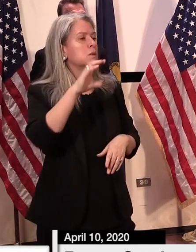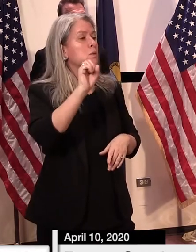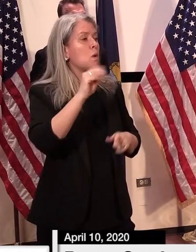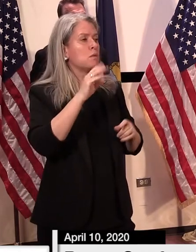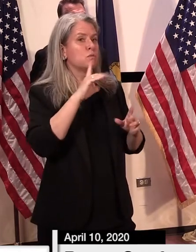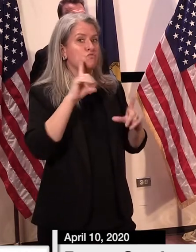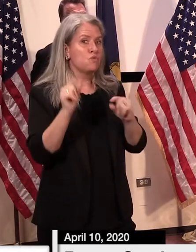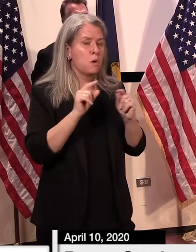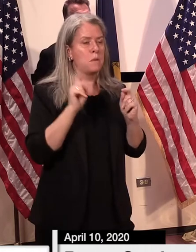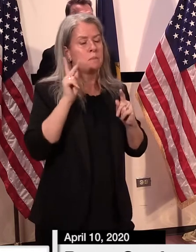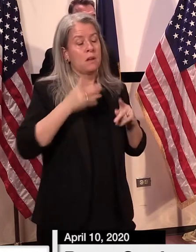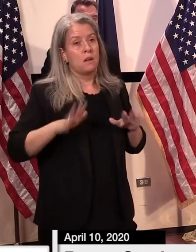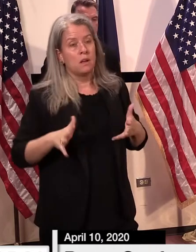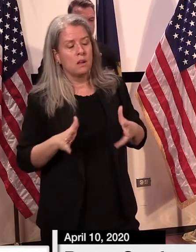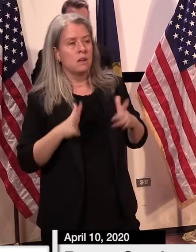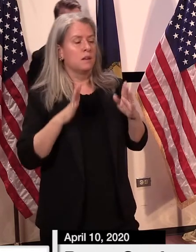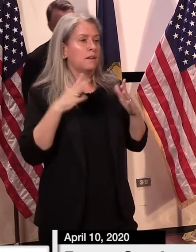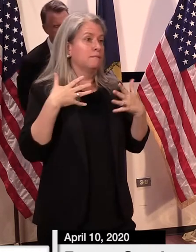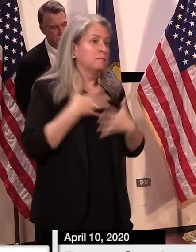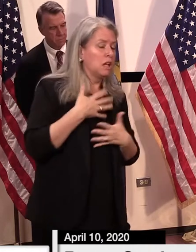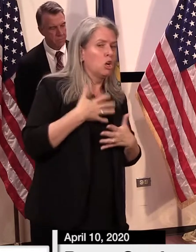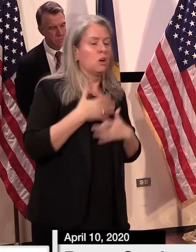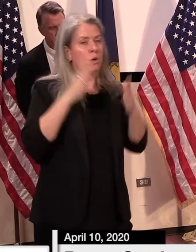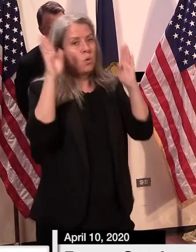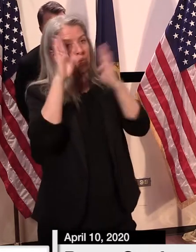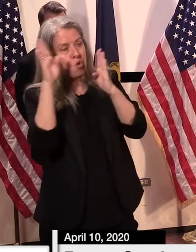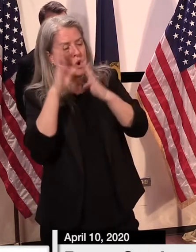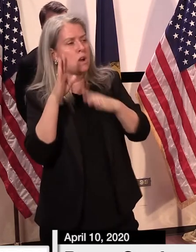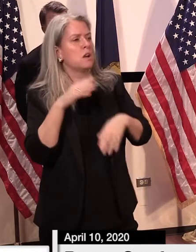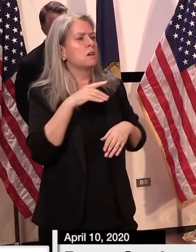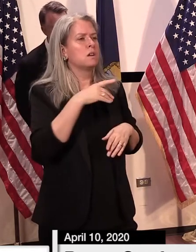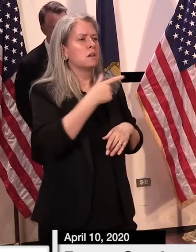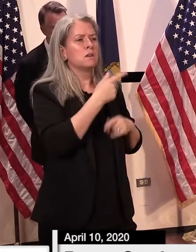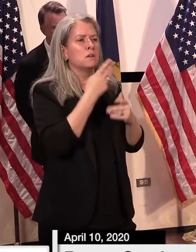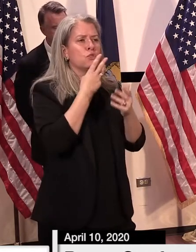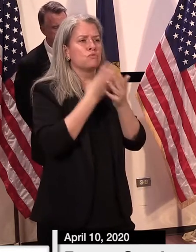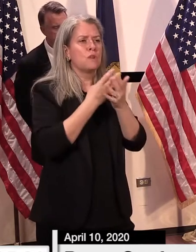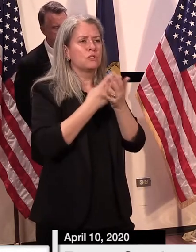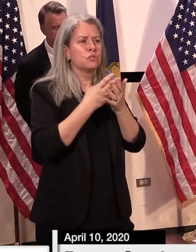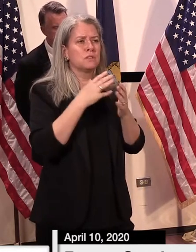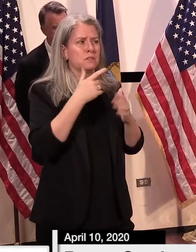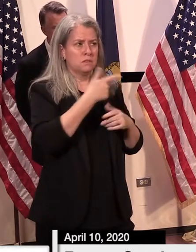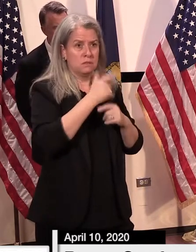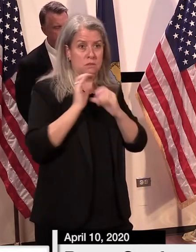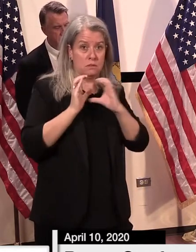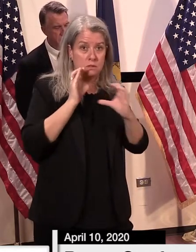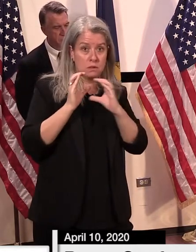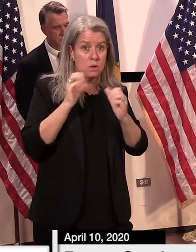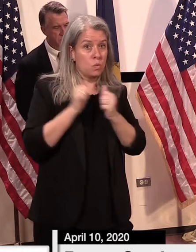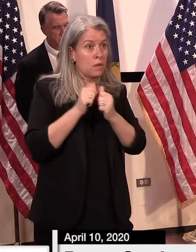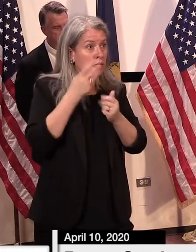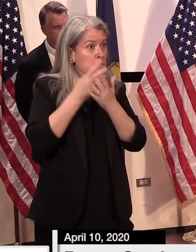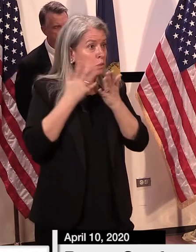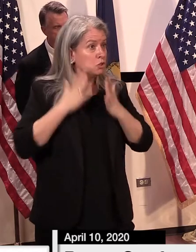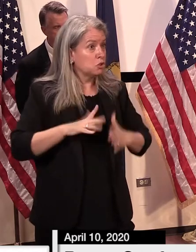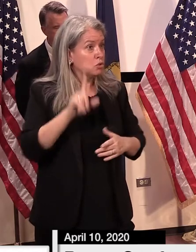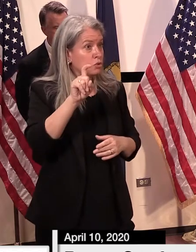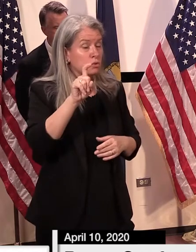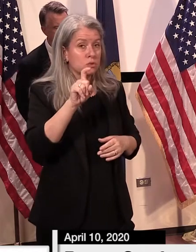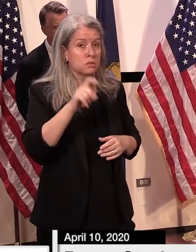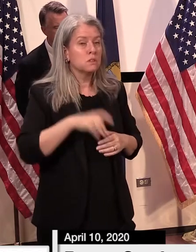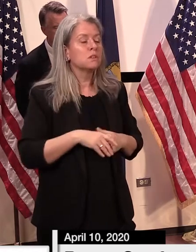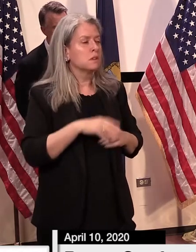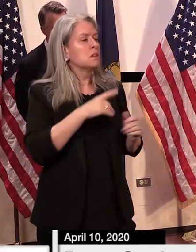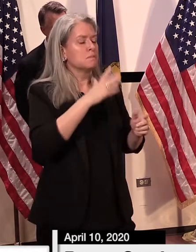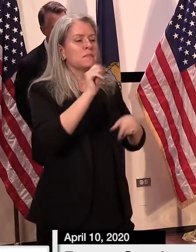there's a lot of anxiety, a lot of fear, how is corrections making sure to disseminate information to inmates? Again,